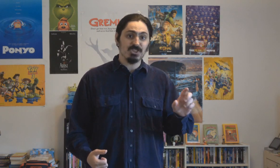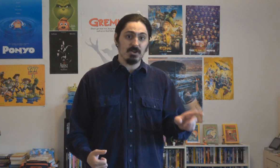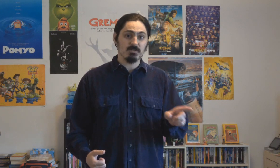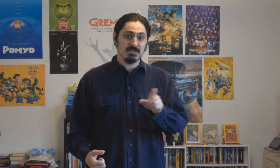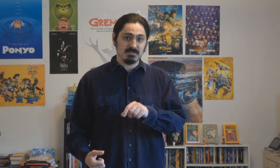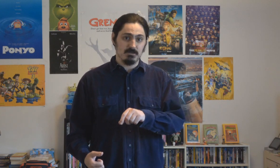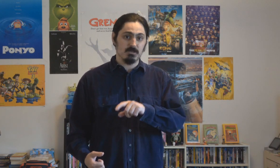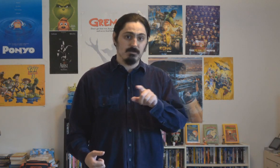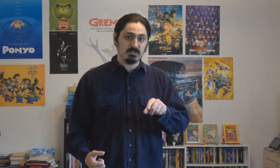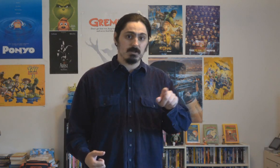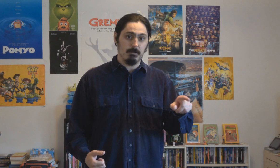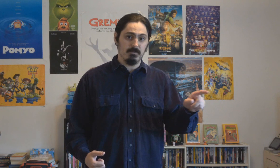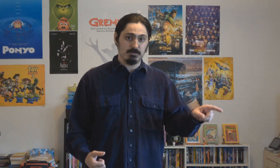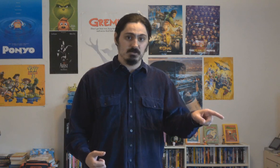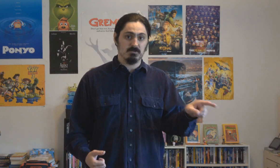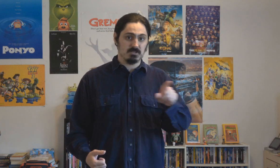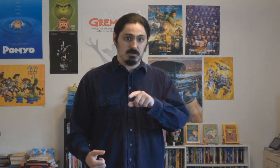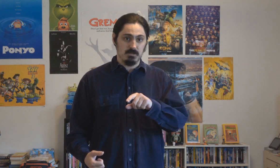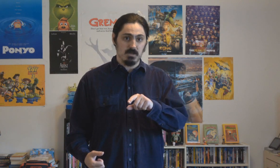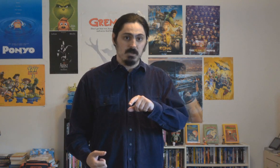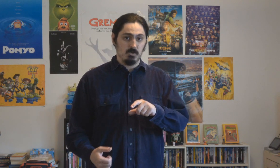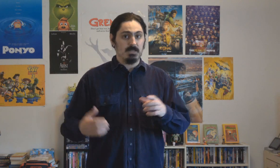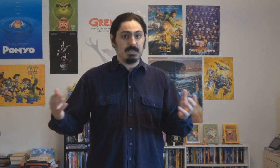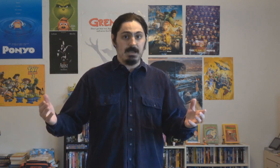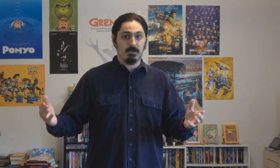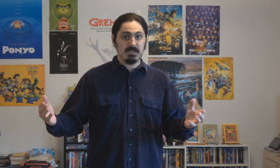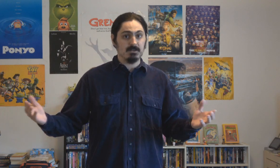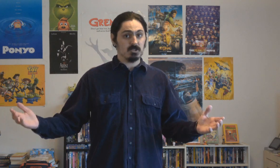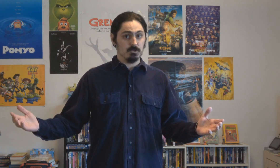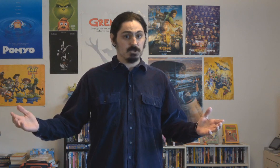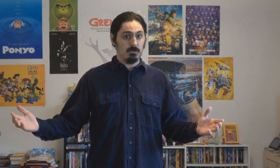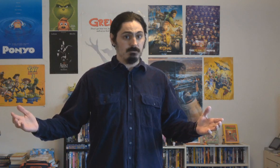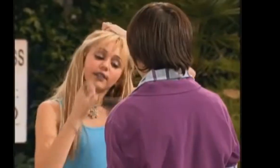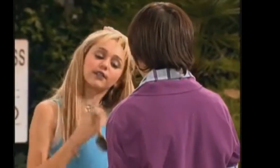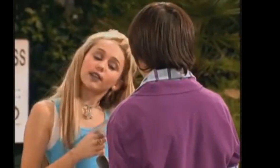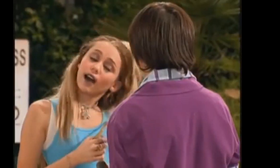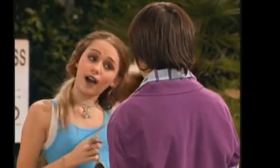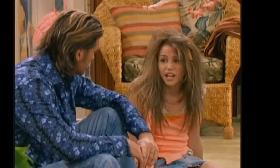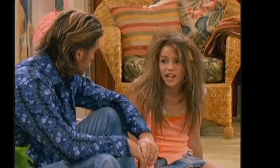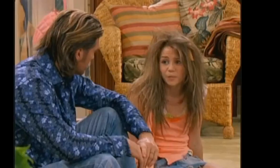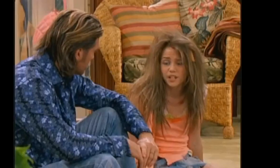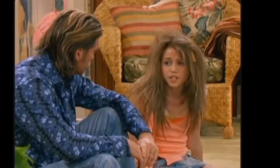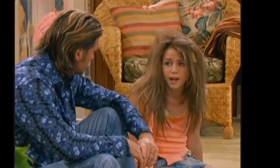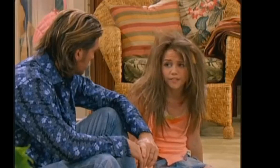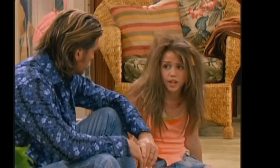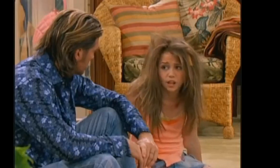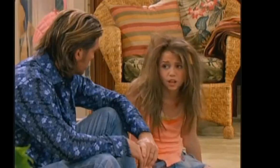thought it was necessary to revisit a couple of episodes of the series. Do I think Hannah Montana is a good show? Not particularly, as I don't find the jokes to be all that